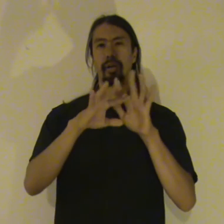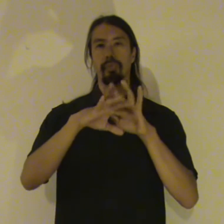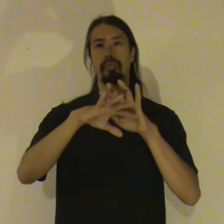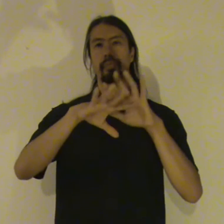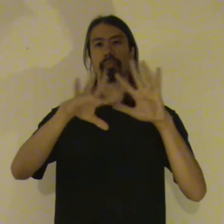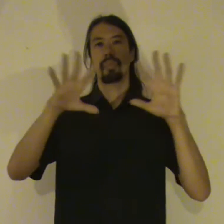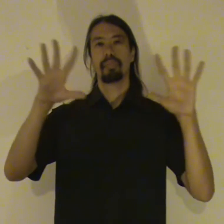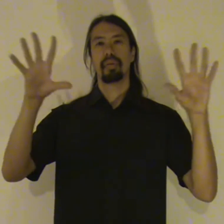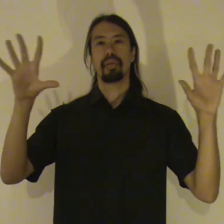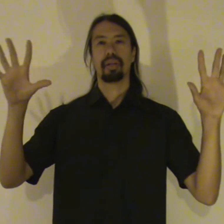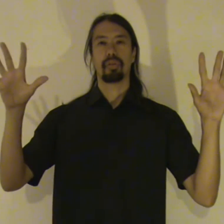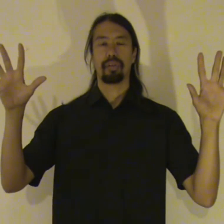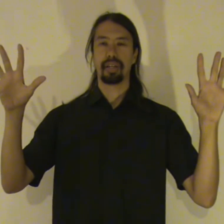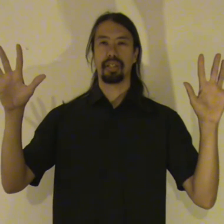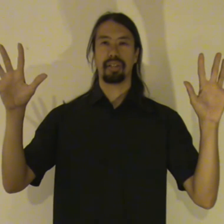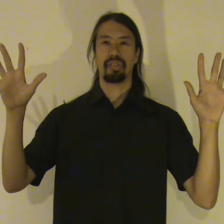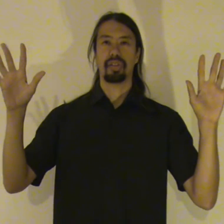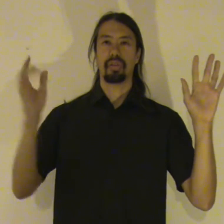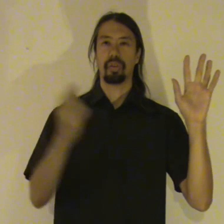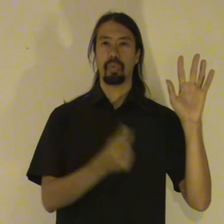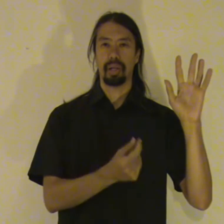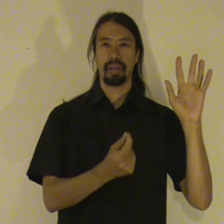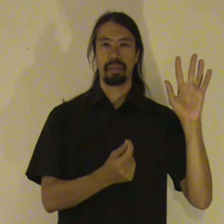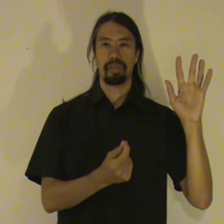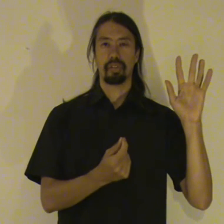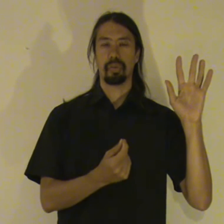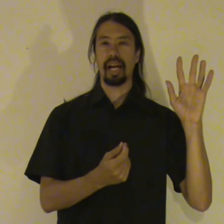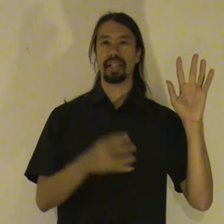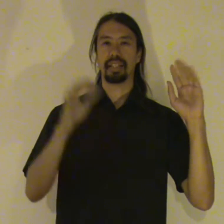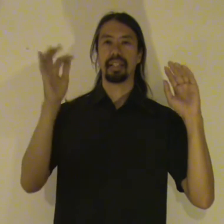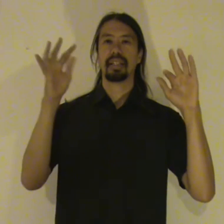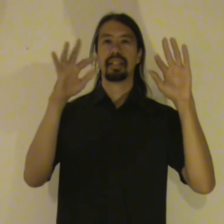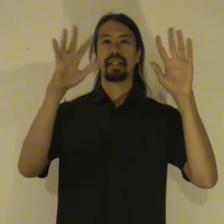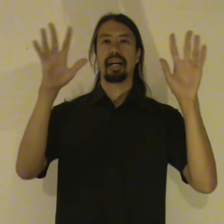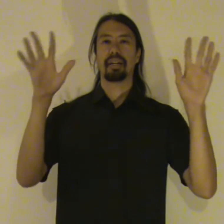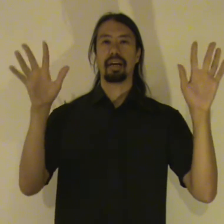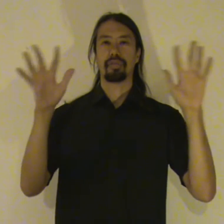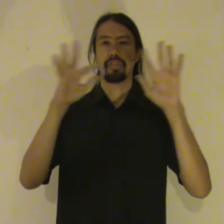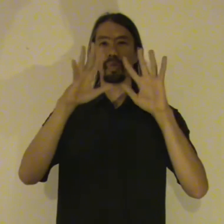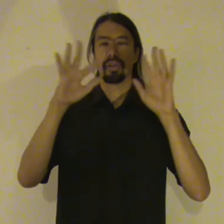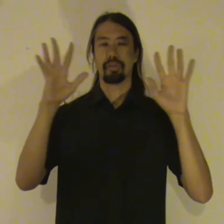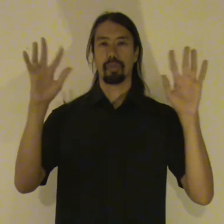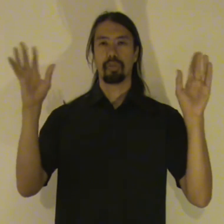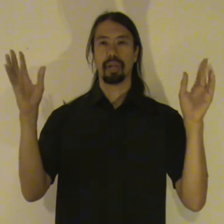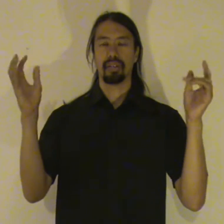myriad of energies. And only one physical reality. And out of this myriad of possibilities.